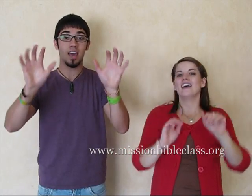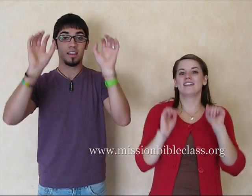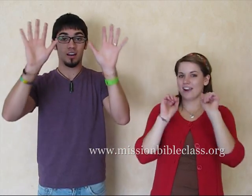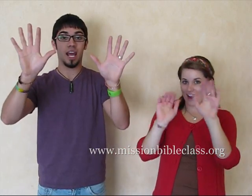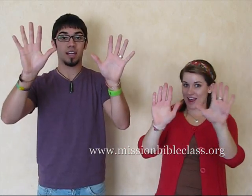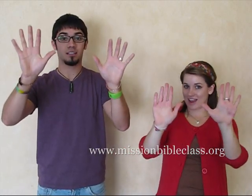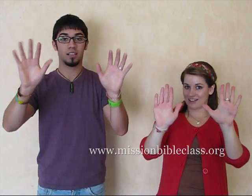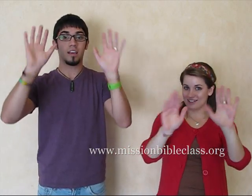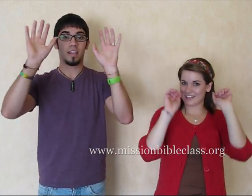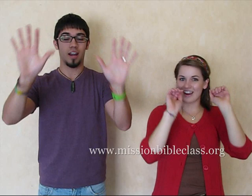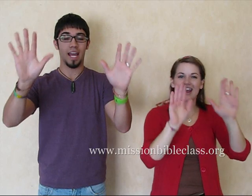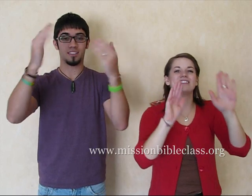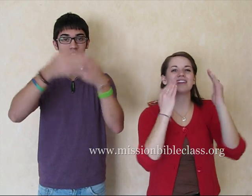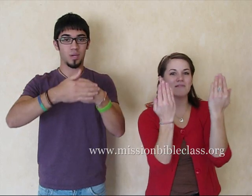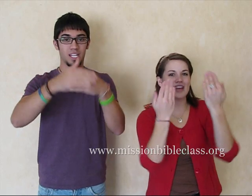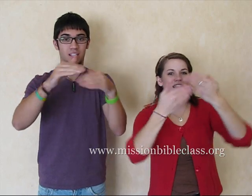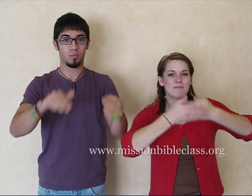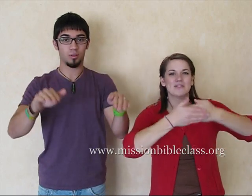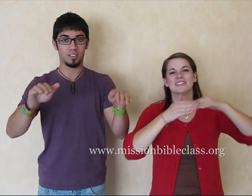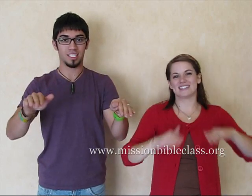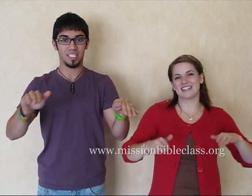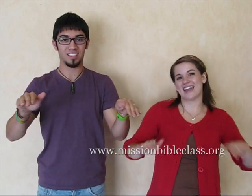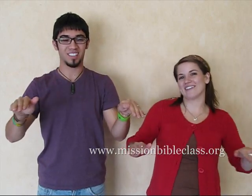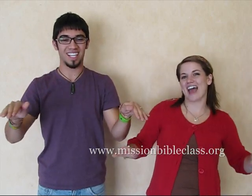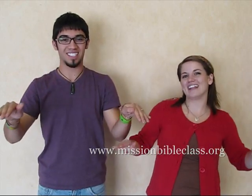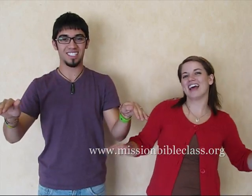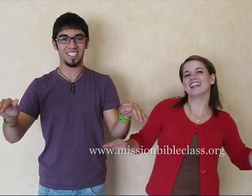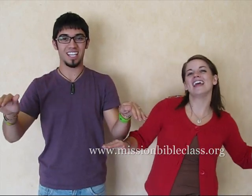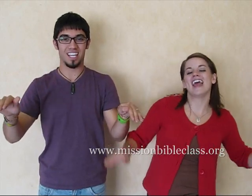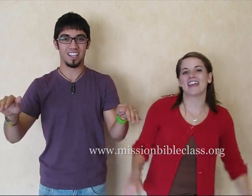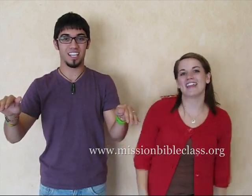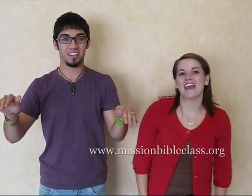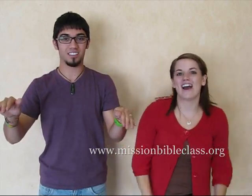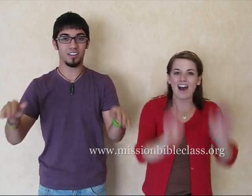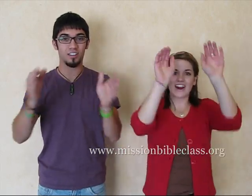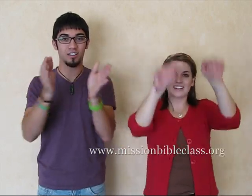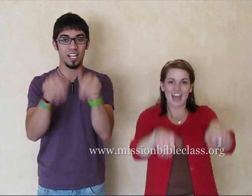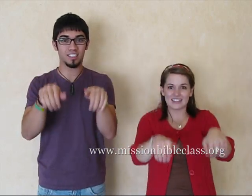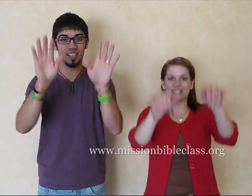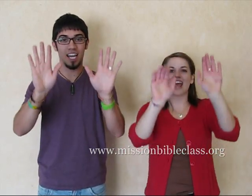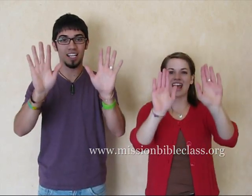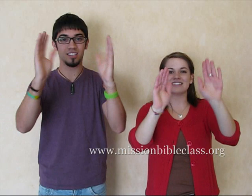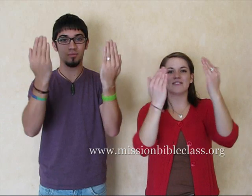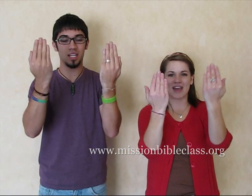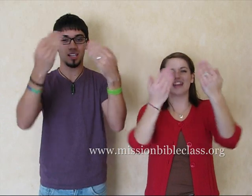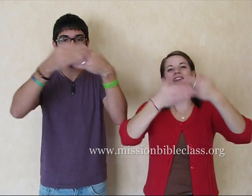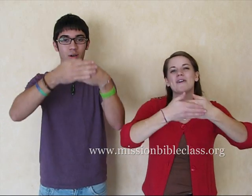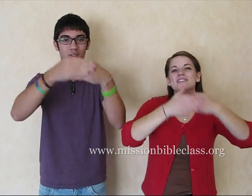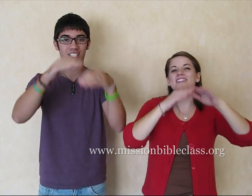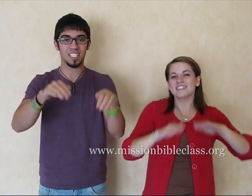there are hands, there are hands on the man in the boat in the Sea of Galilee And there are nets in the hands of the man in the boat in the